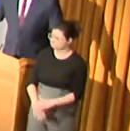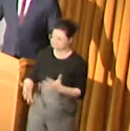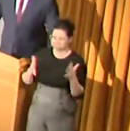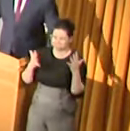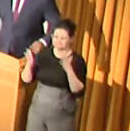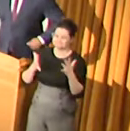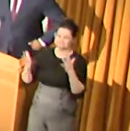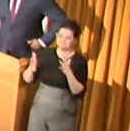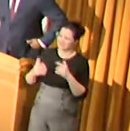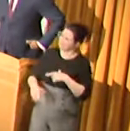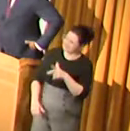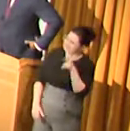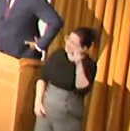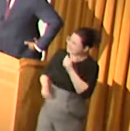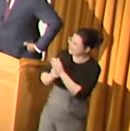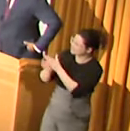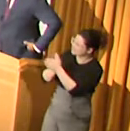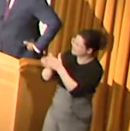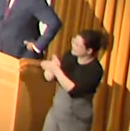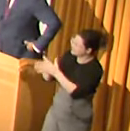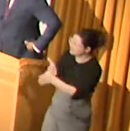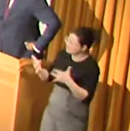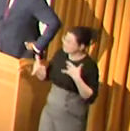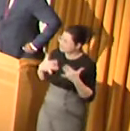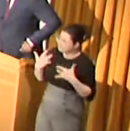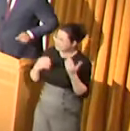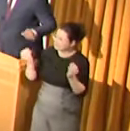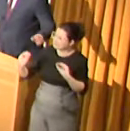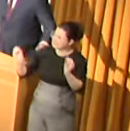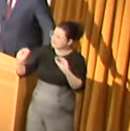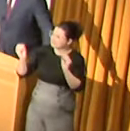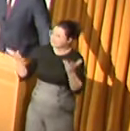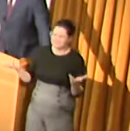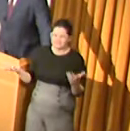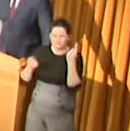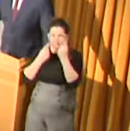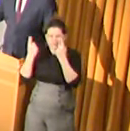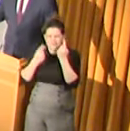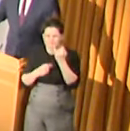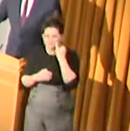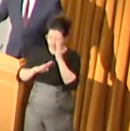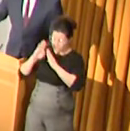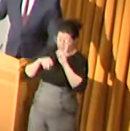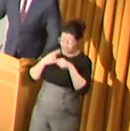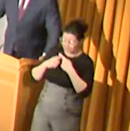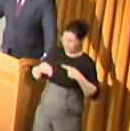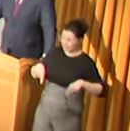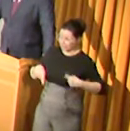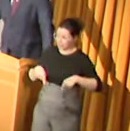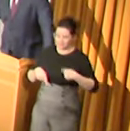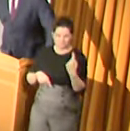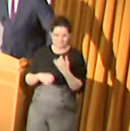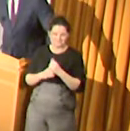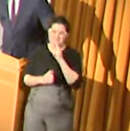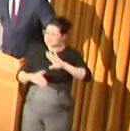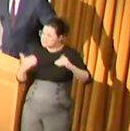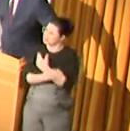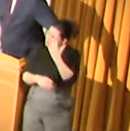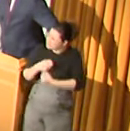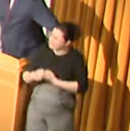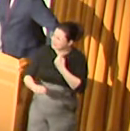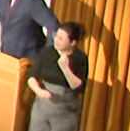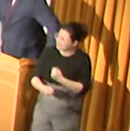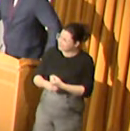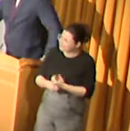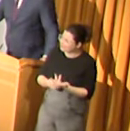Oh, that doesn't sound enthusiastic. I'm wondering if you're worried about something here. It's a new year,